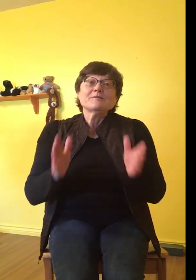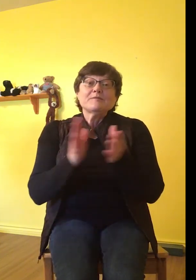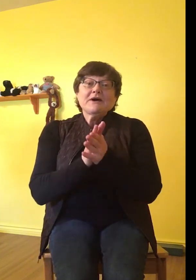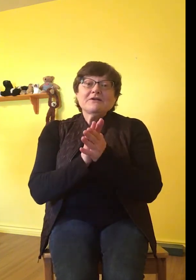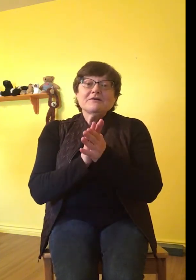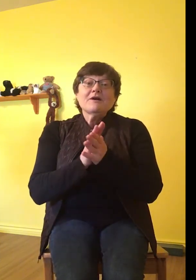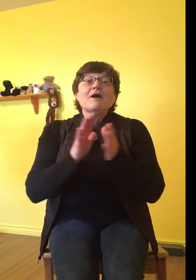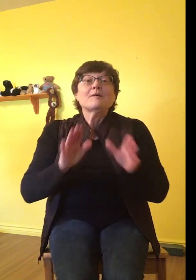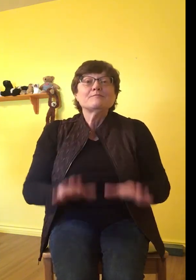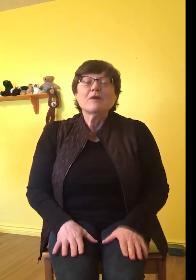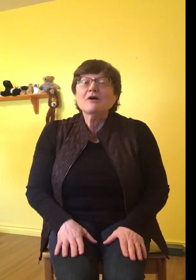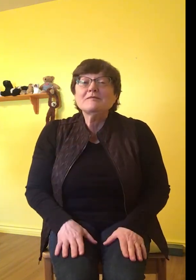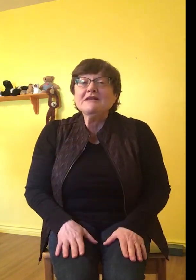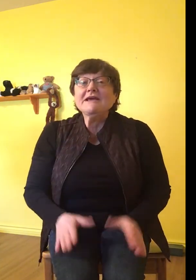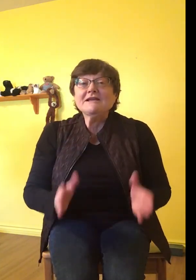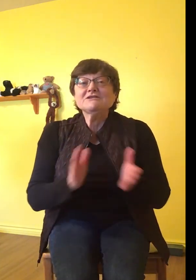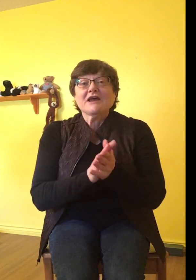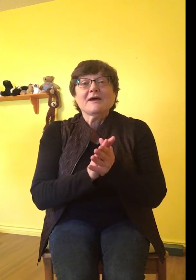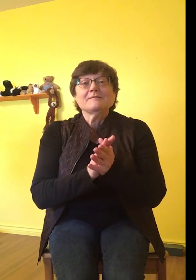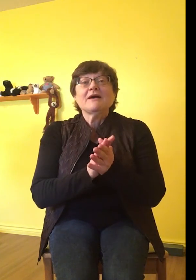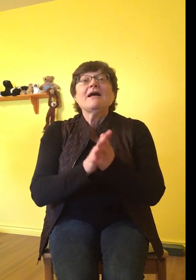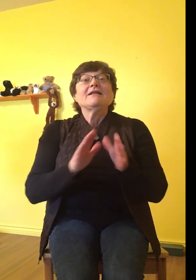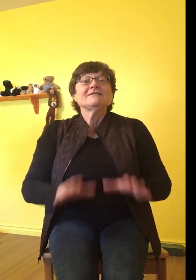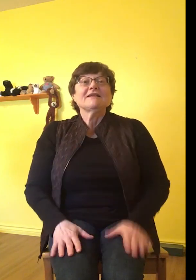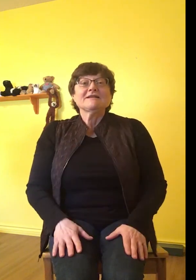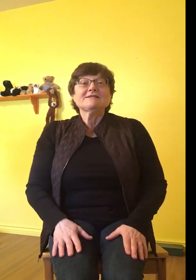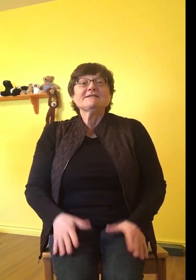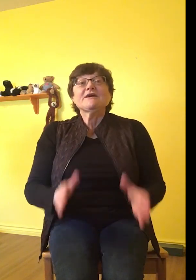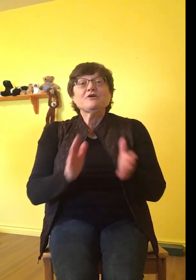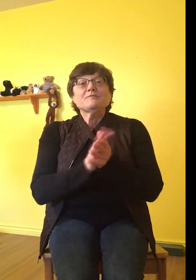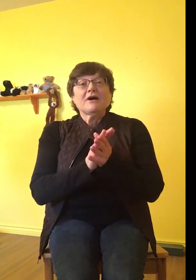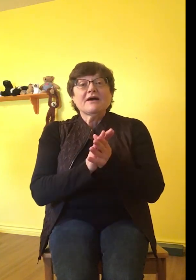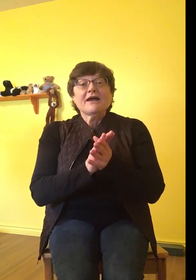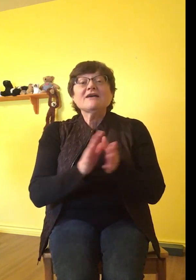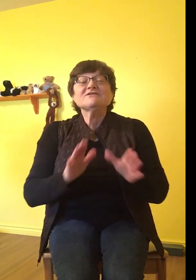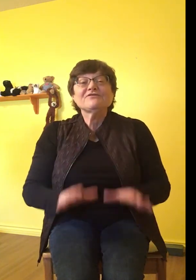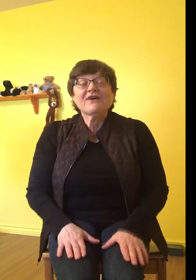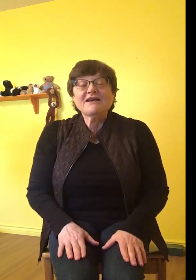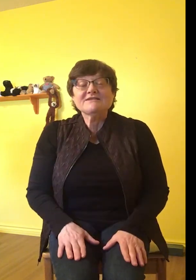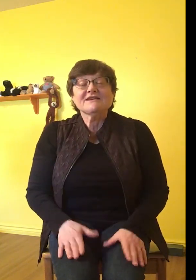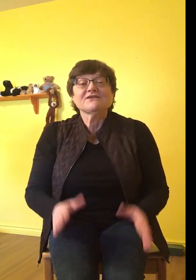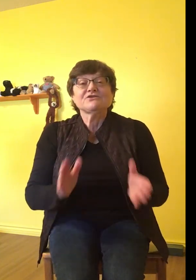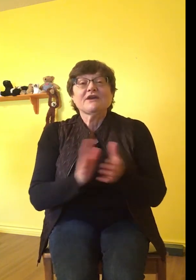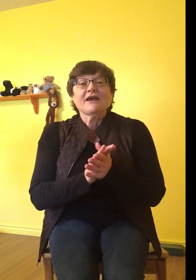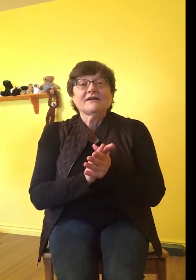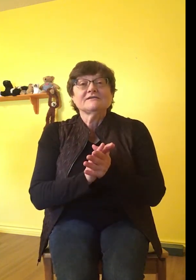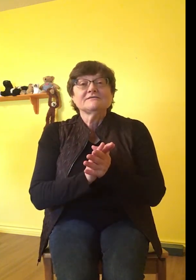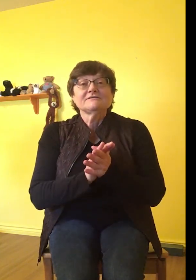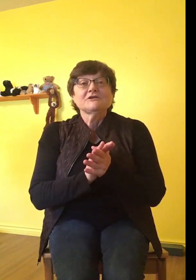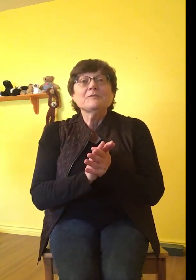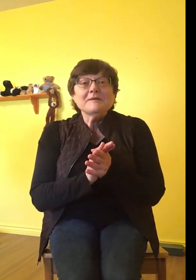butter, marmalade and jam, let's say goodbye as fast as you can. Goodbye.